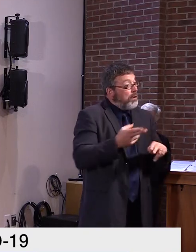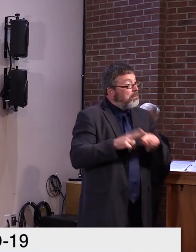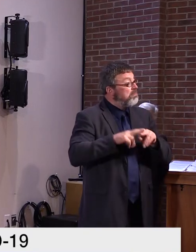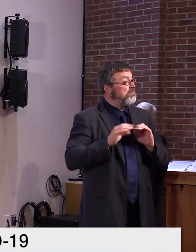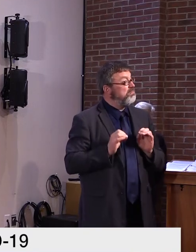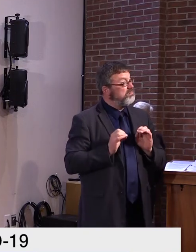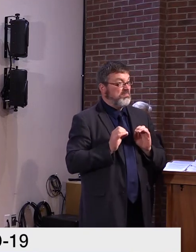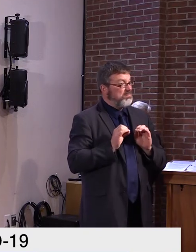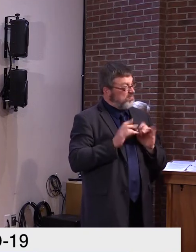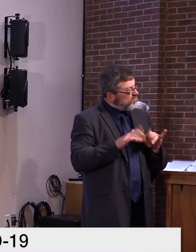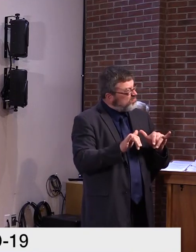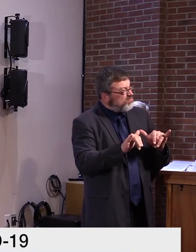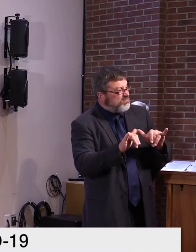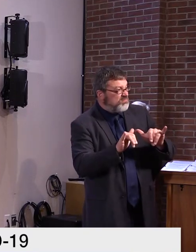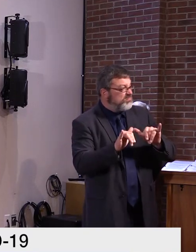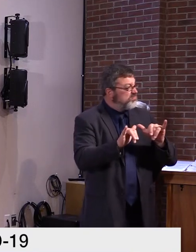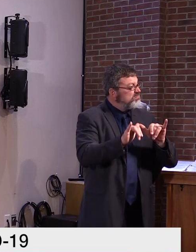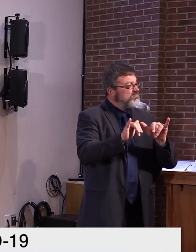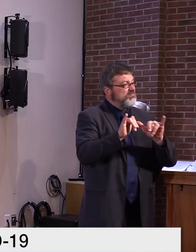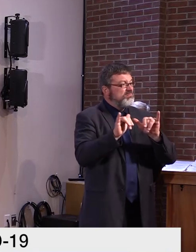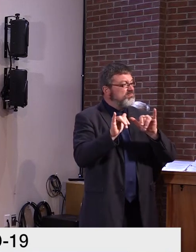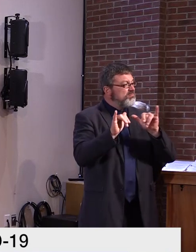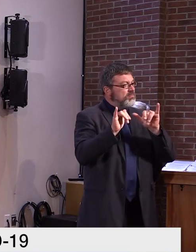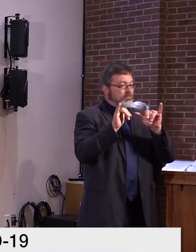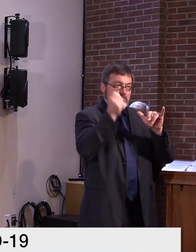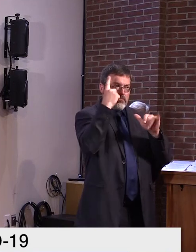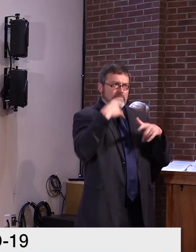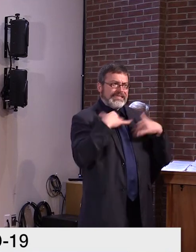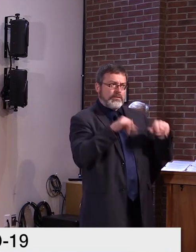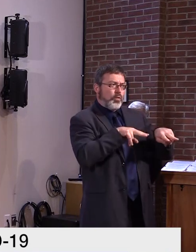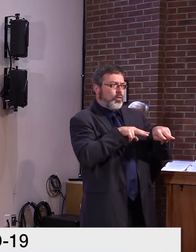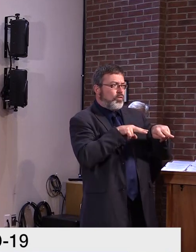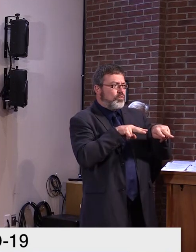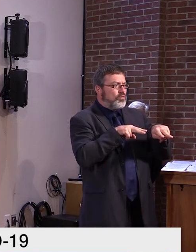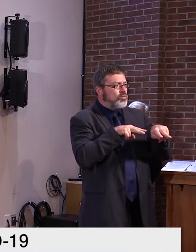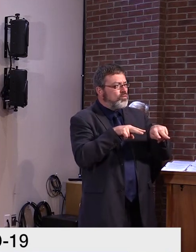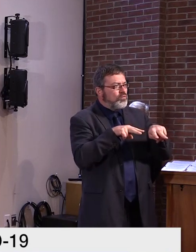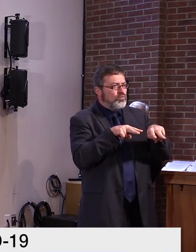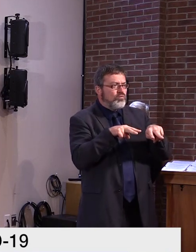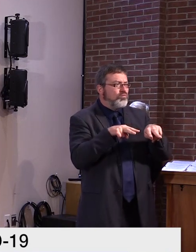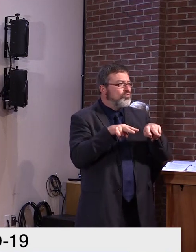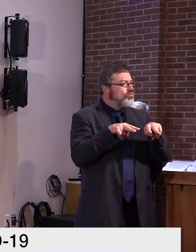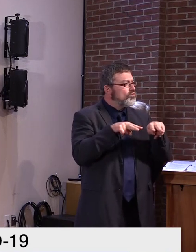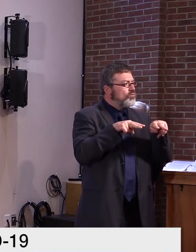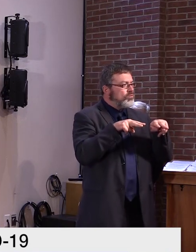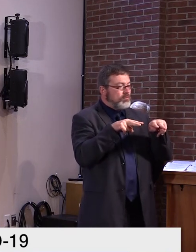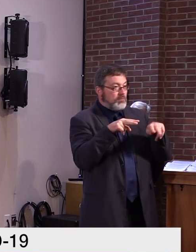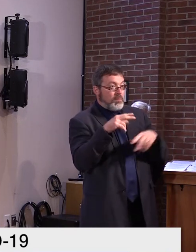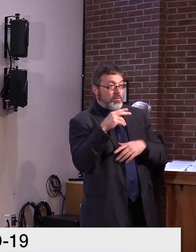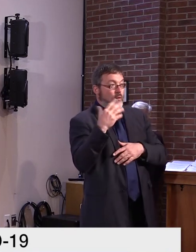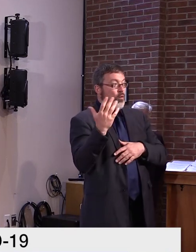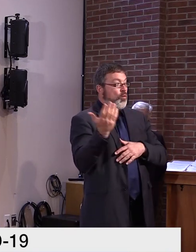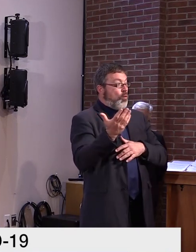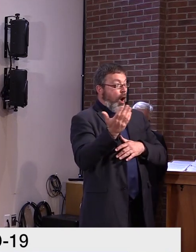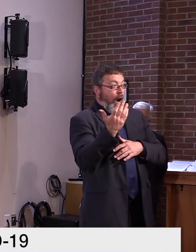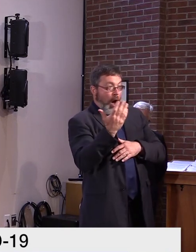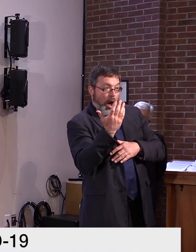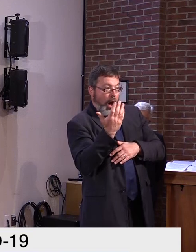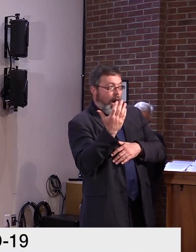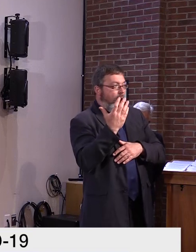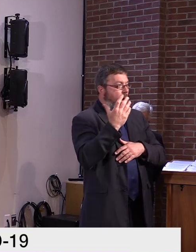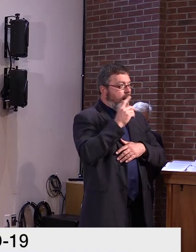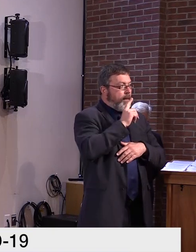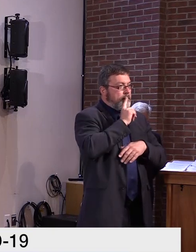And I remind you that an outbreak may only be two cases or three cases. It's not 100 cases.